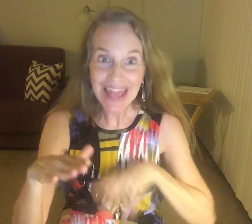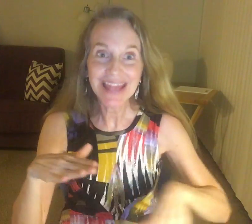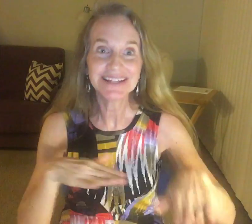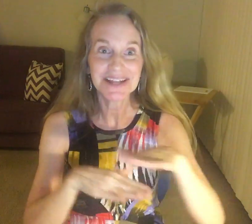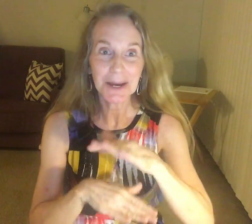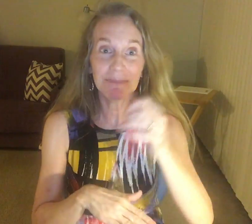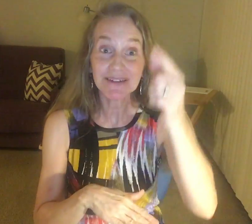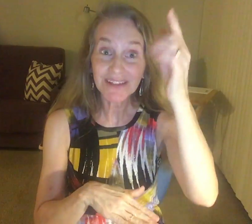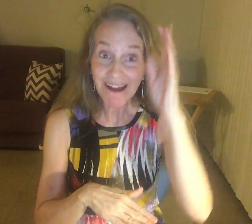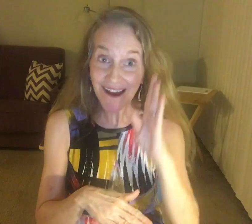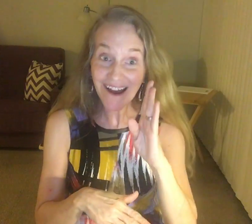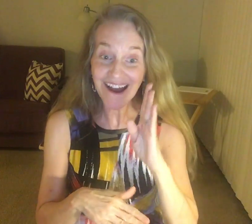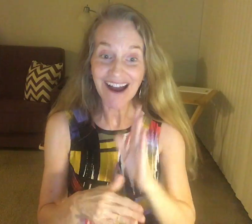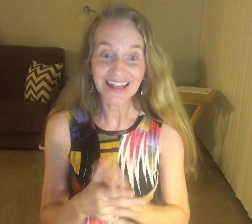kingdom of God,